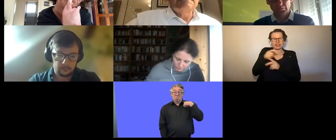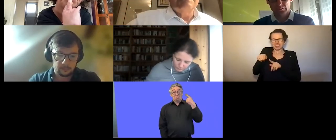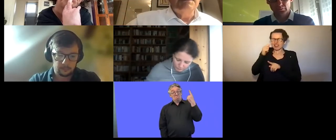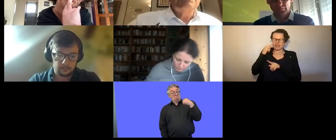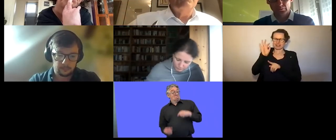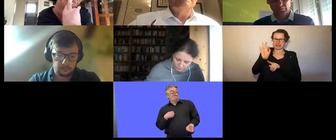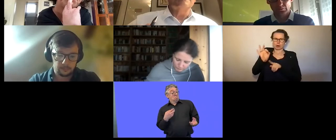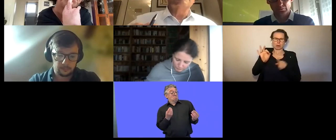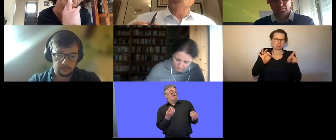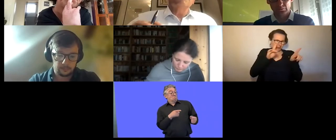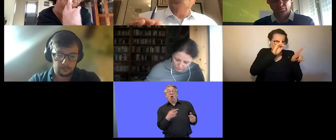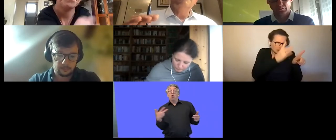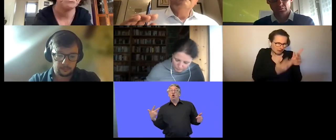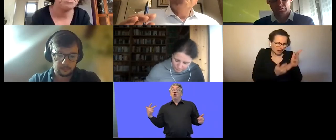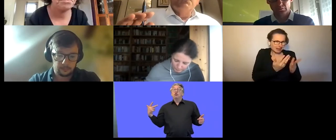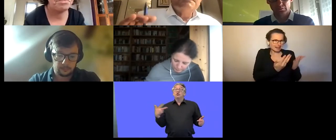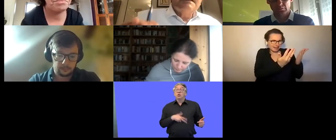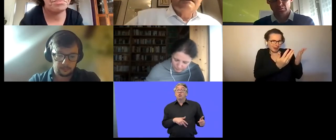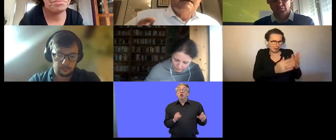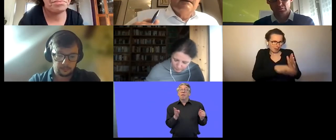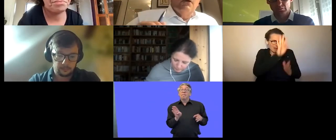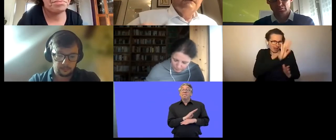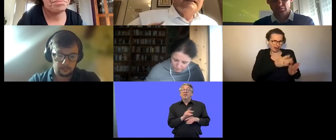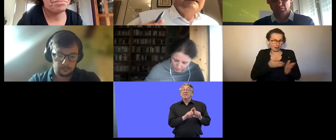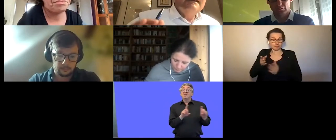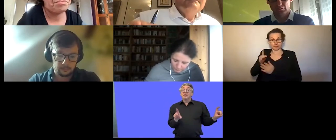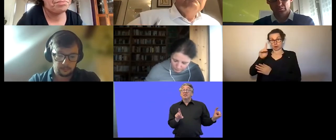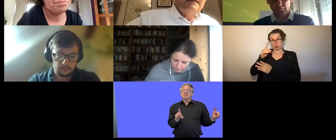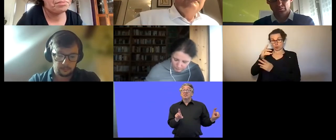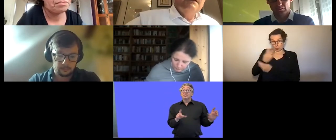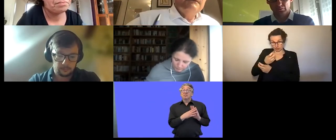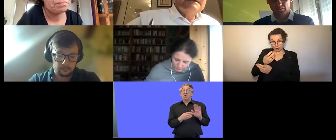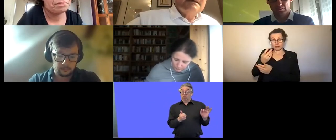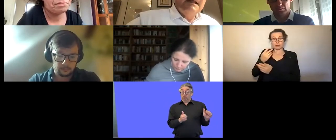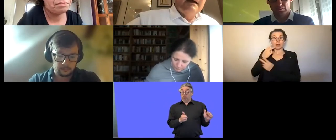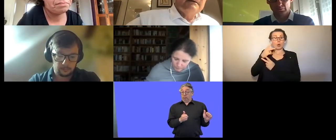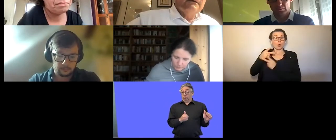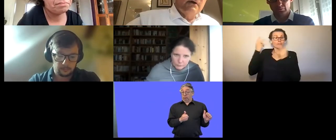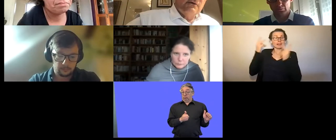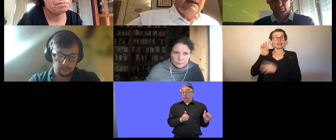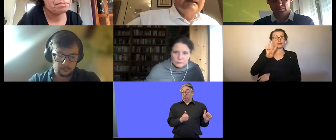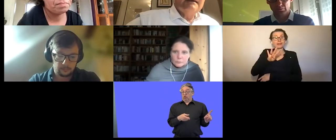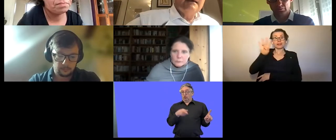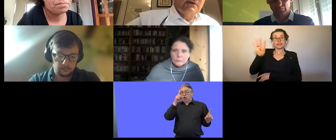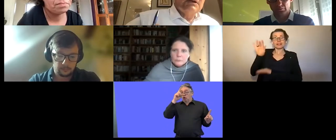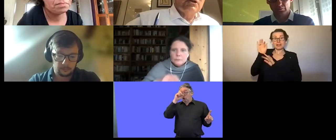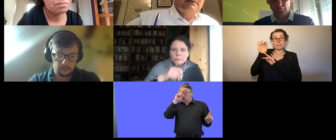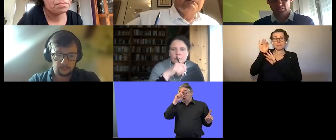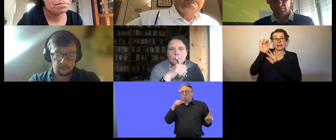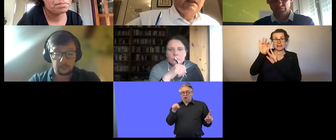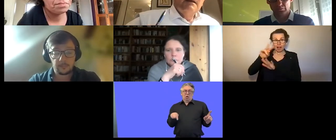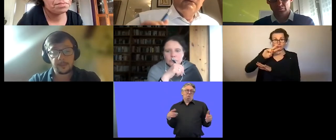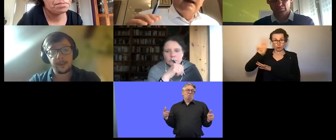um if you have a look at austria which is the country i know best i think germany is probably 10 times as big